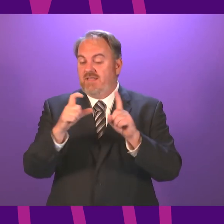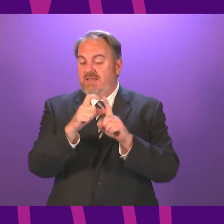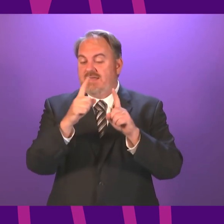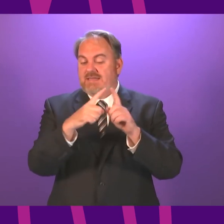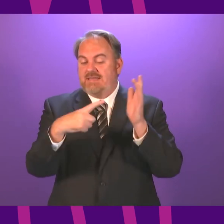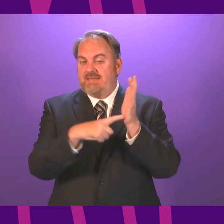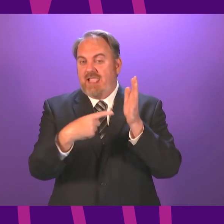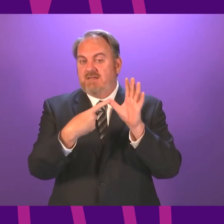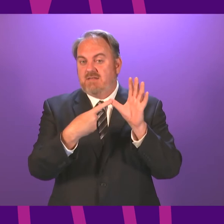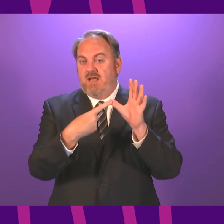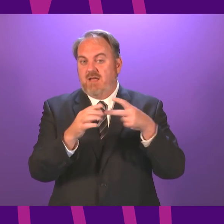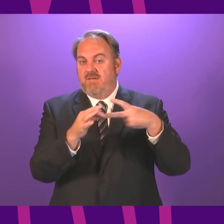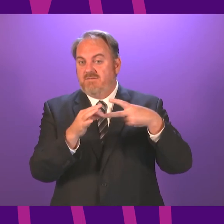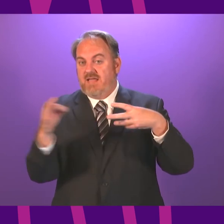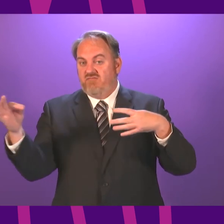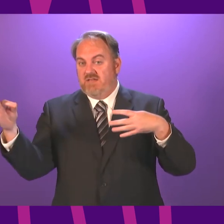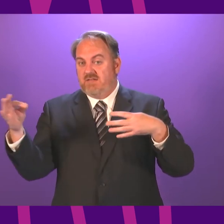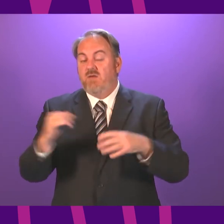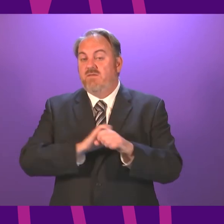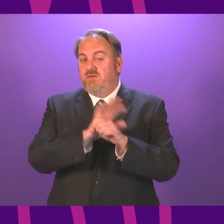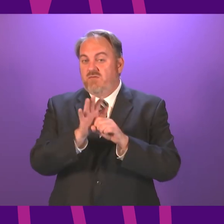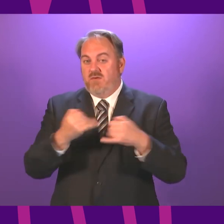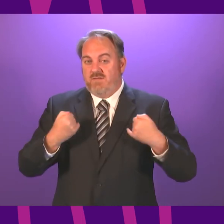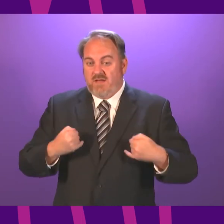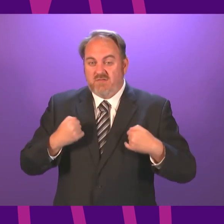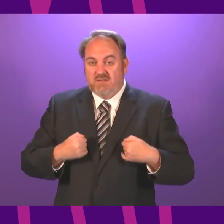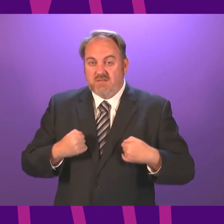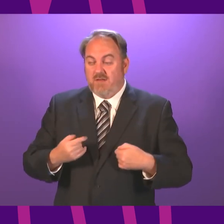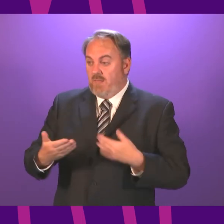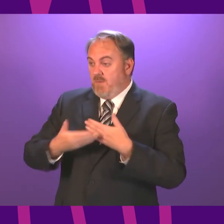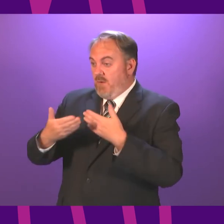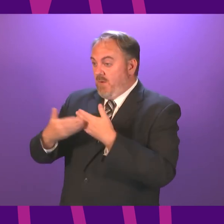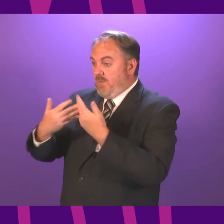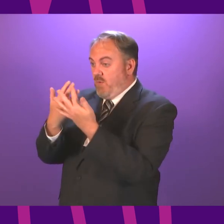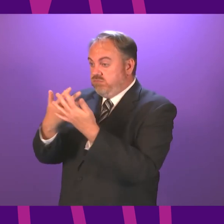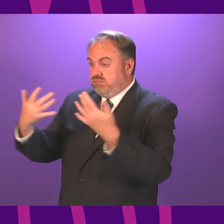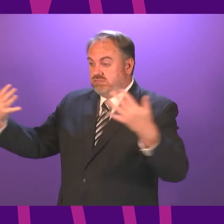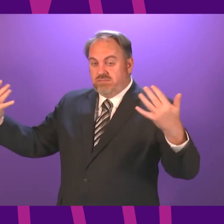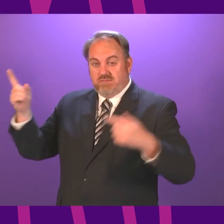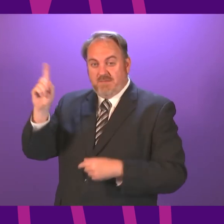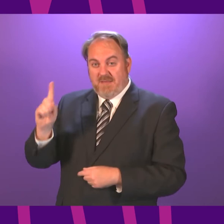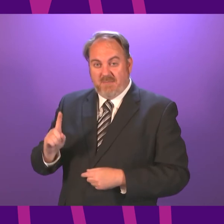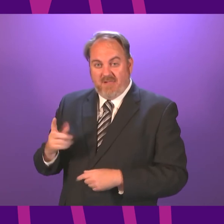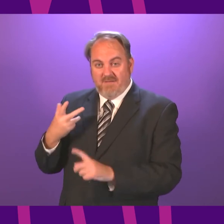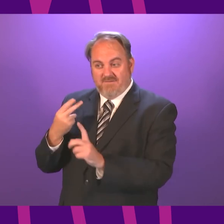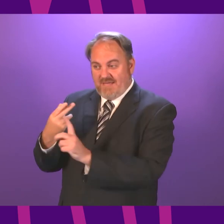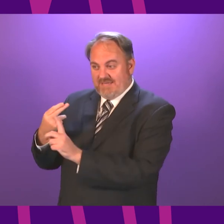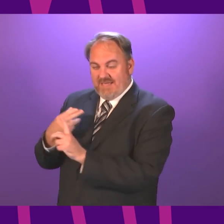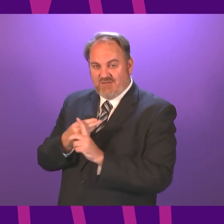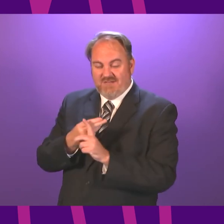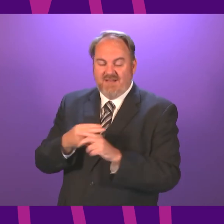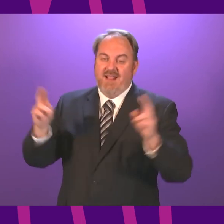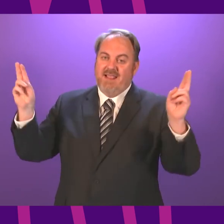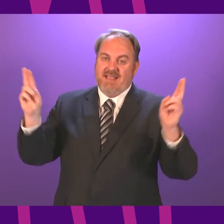for the vaccine. The more people that are fully vaccinated, the more this link between cases, hospitalisations,